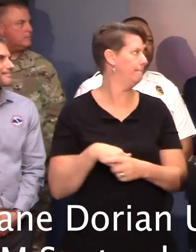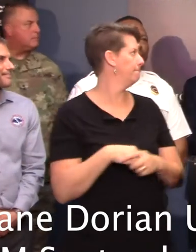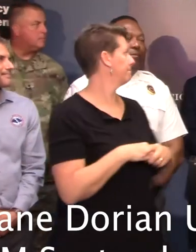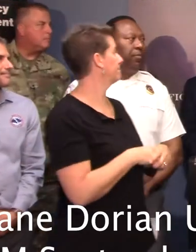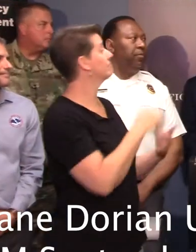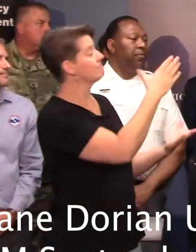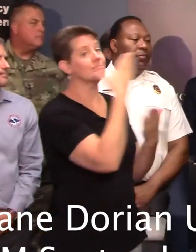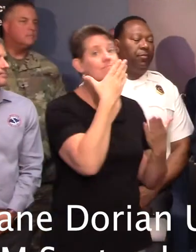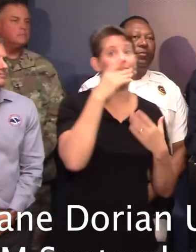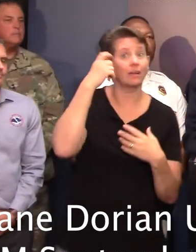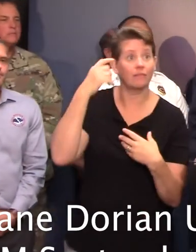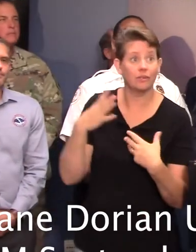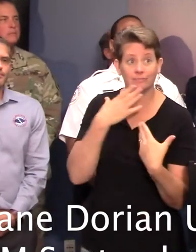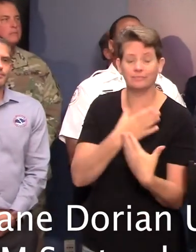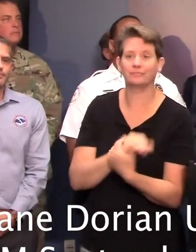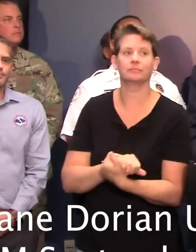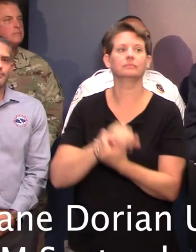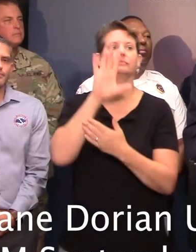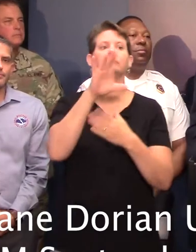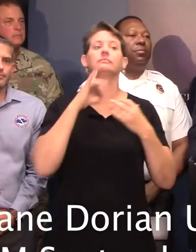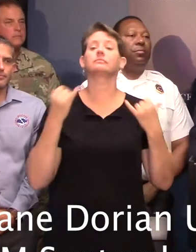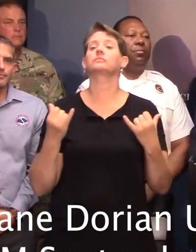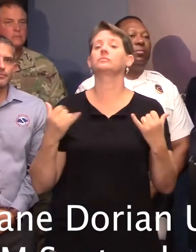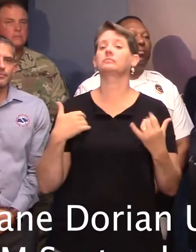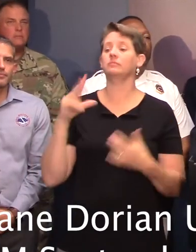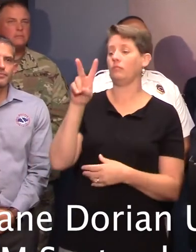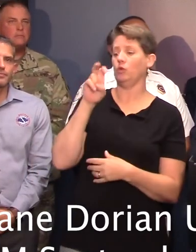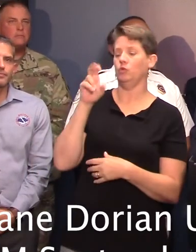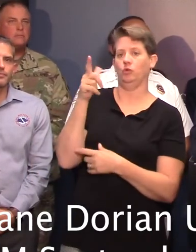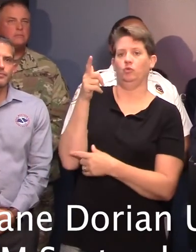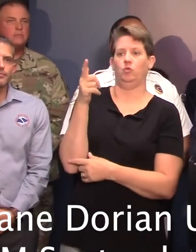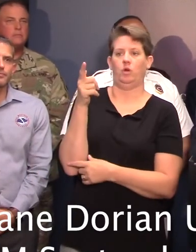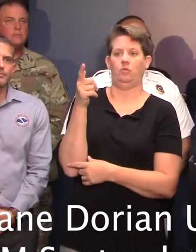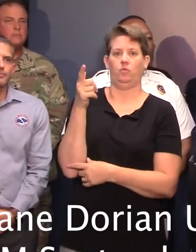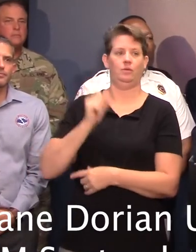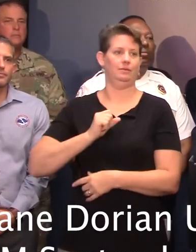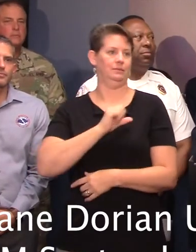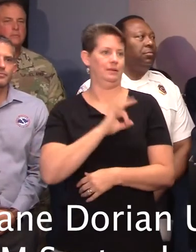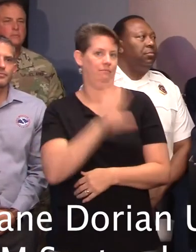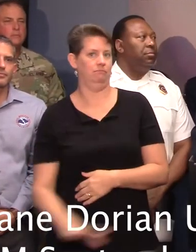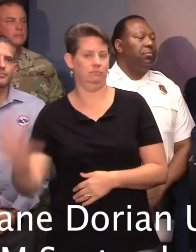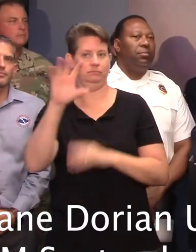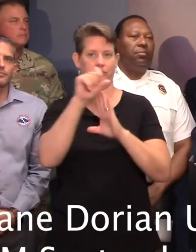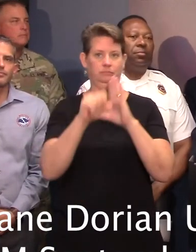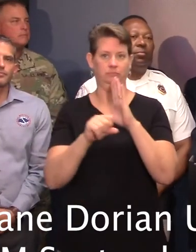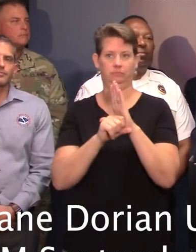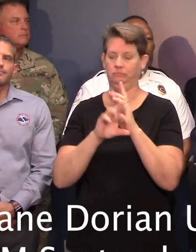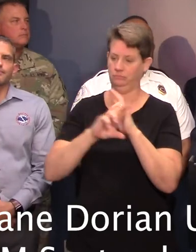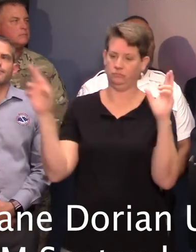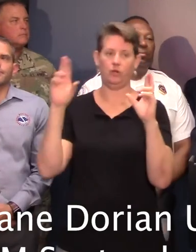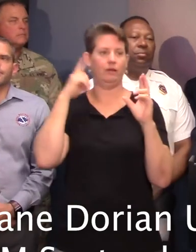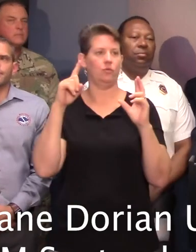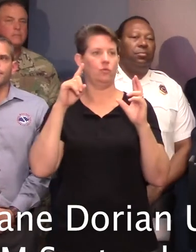Thank you, Governor. Yes, sir. Currently, have 221 staff across the state immobilized for